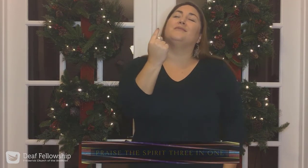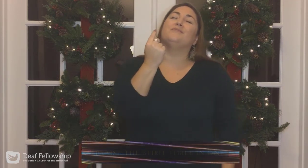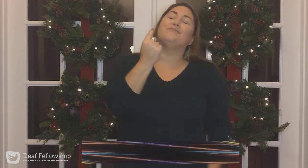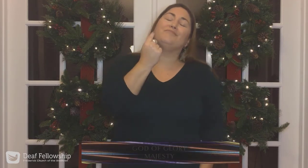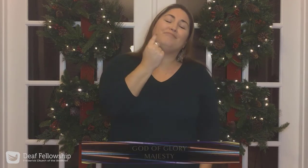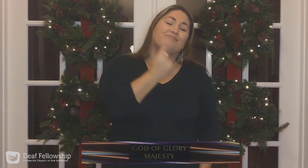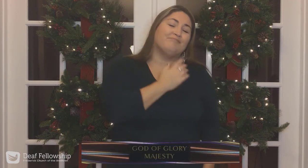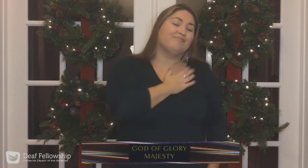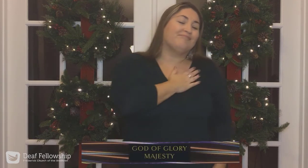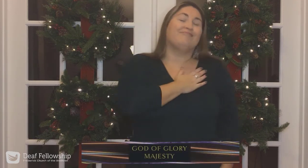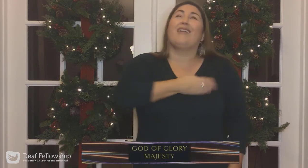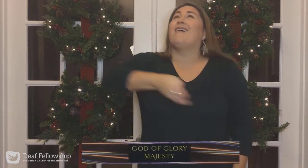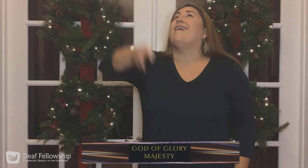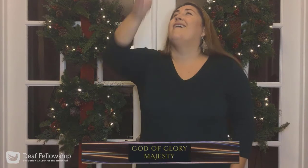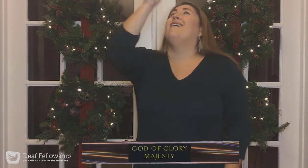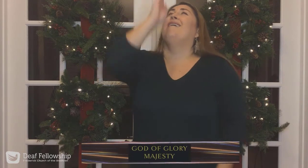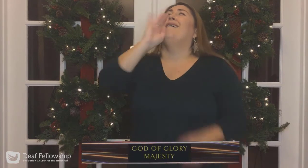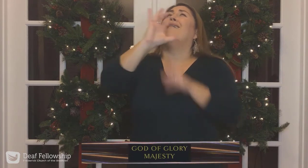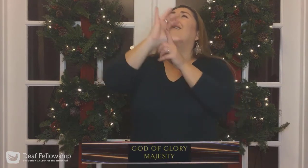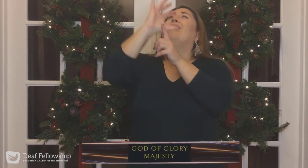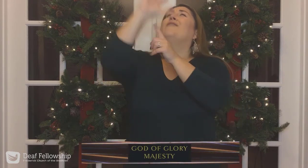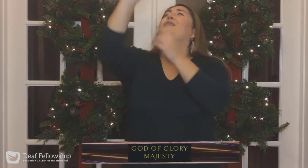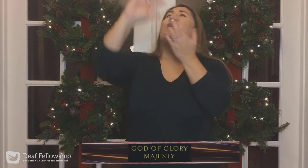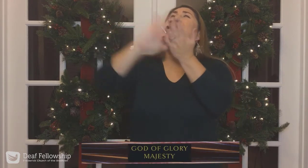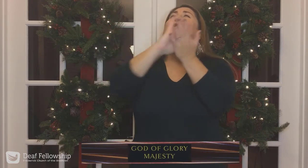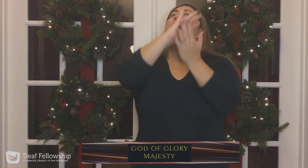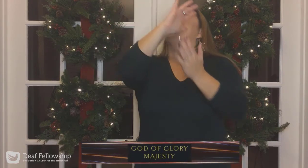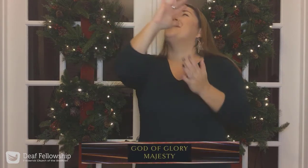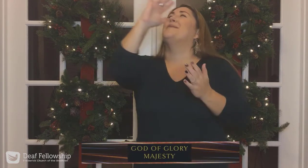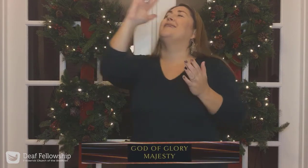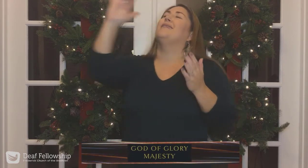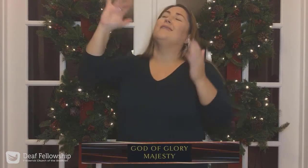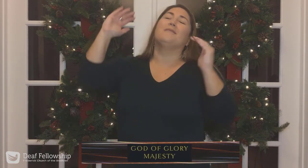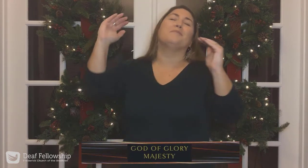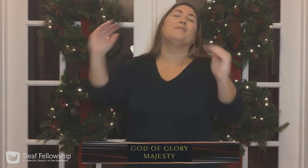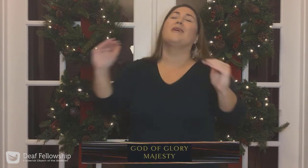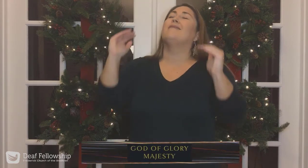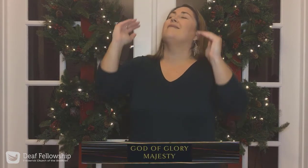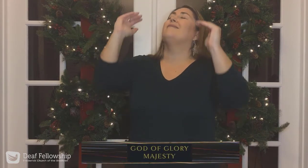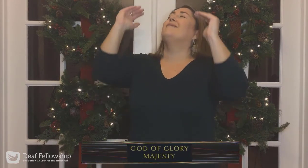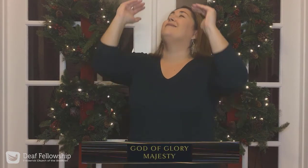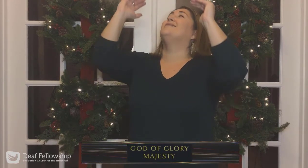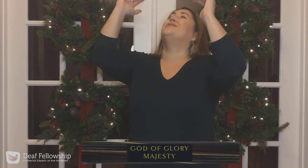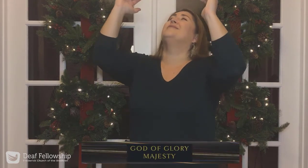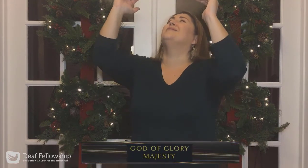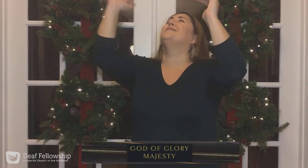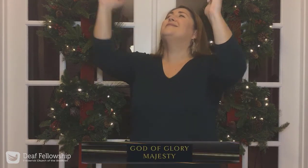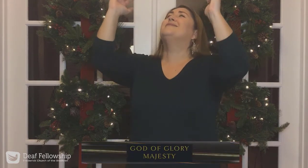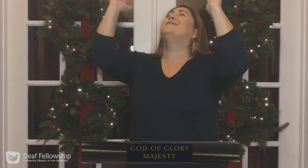God of glory God of glory